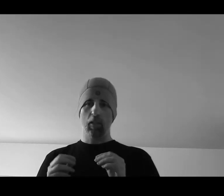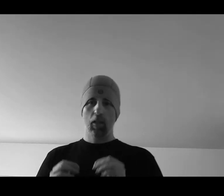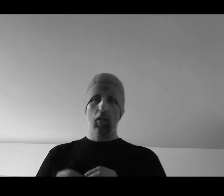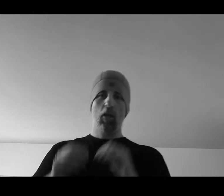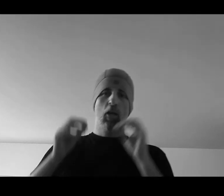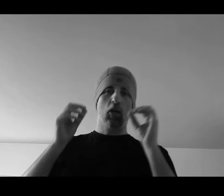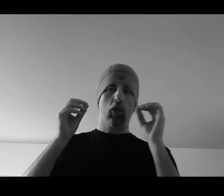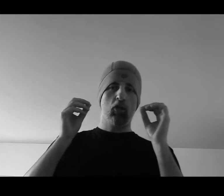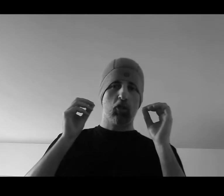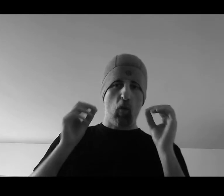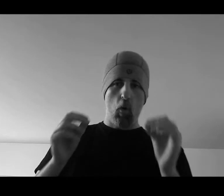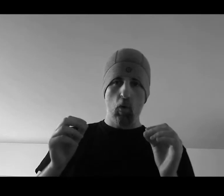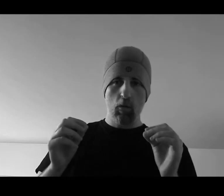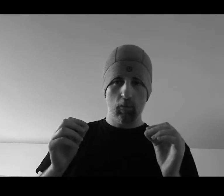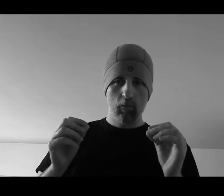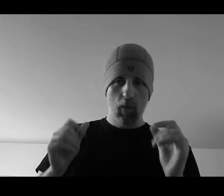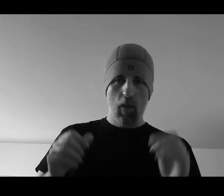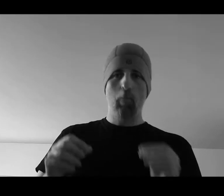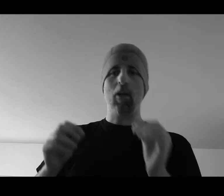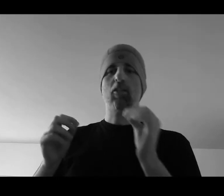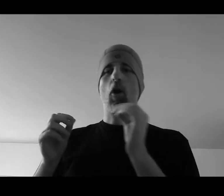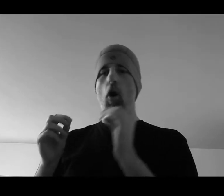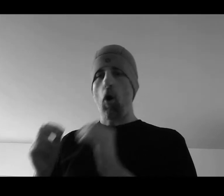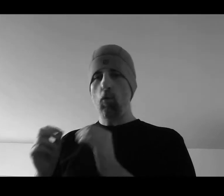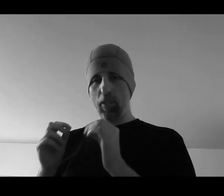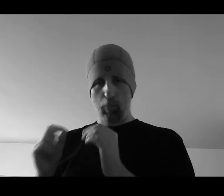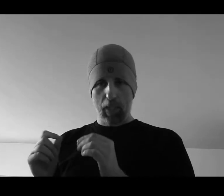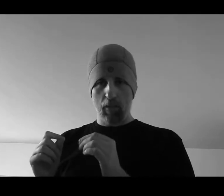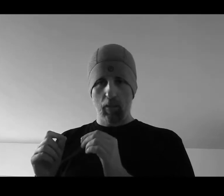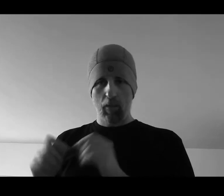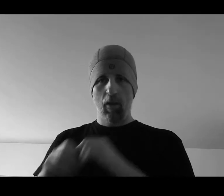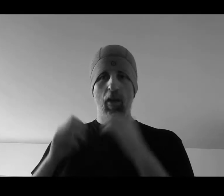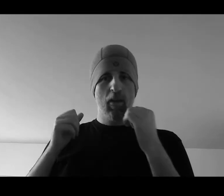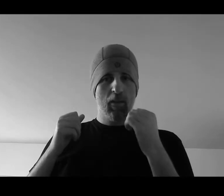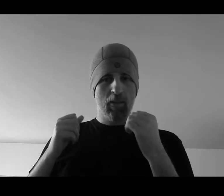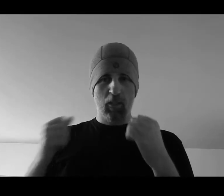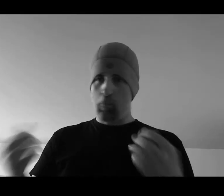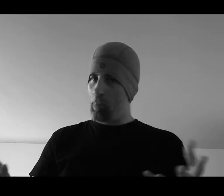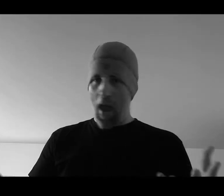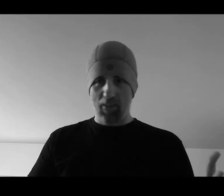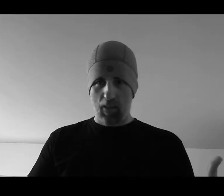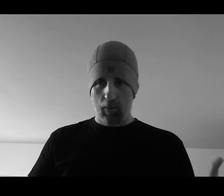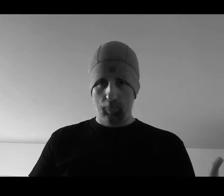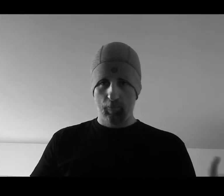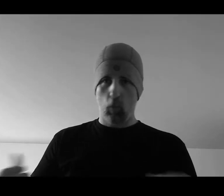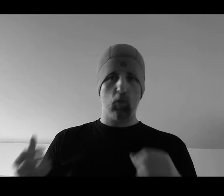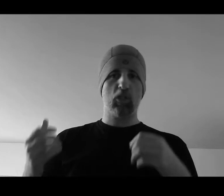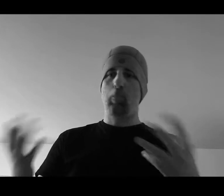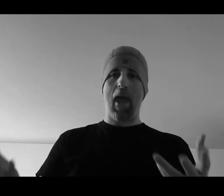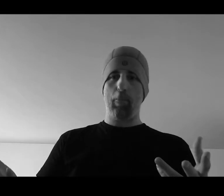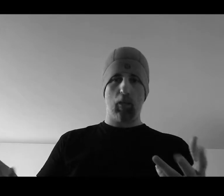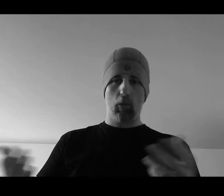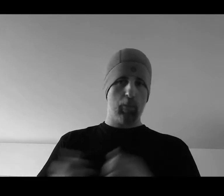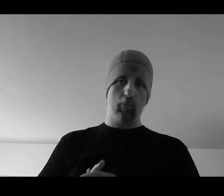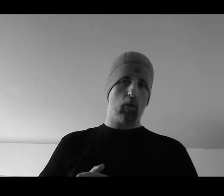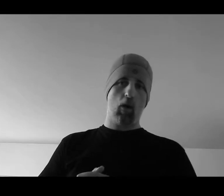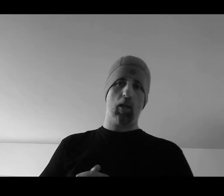control must always beat spazzing or spamming, which people call it.